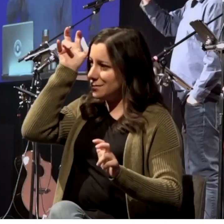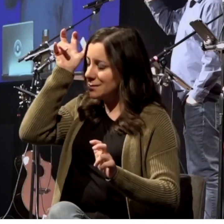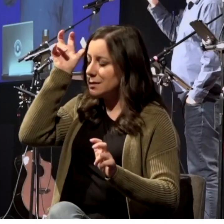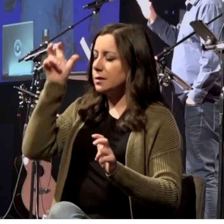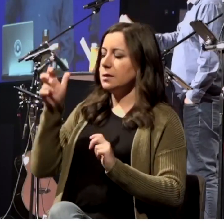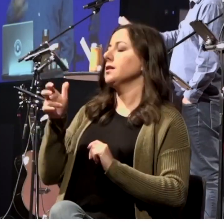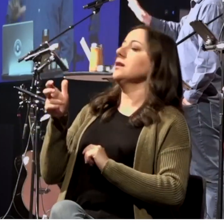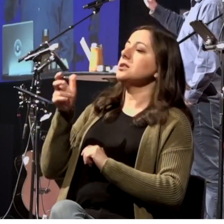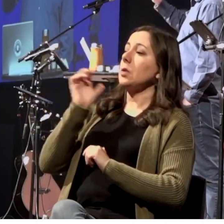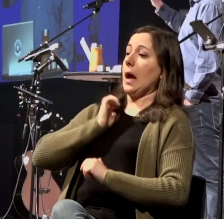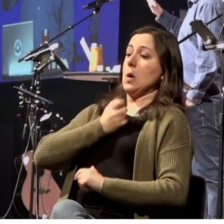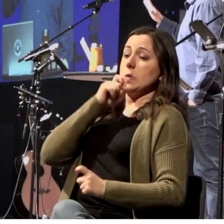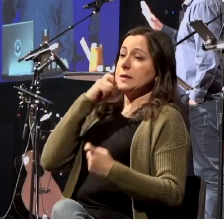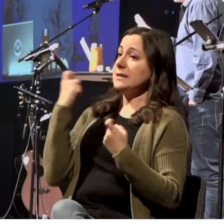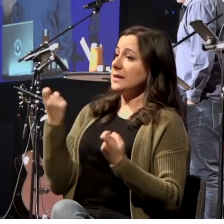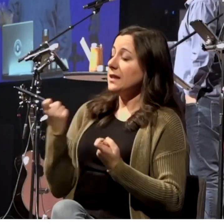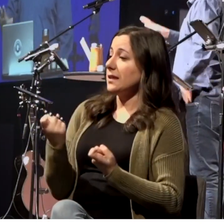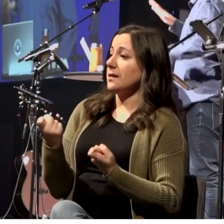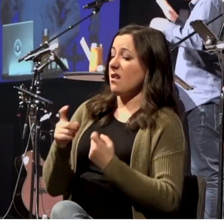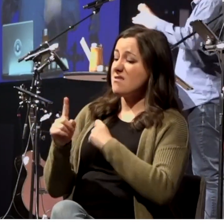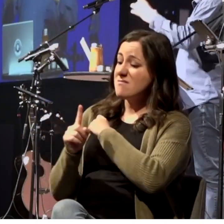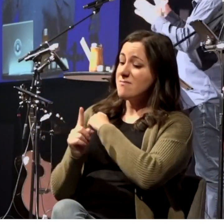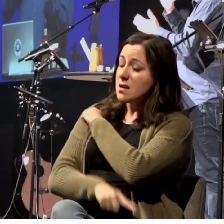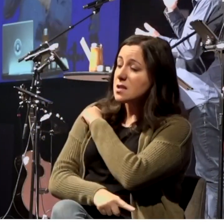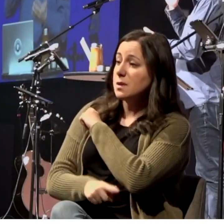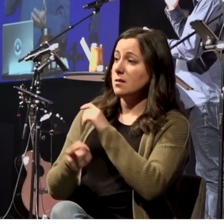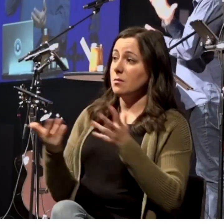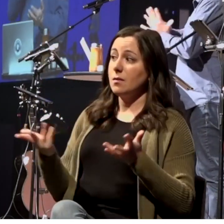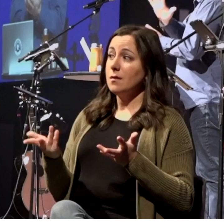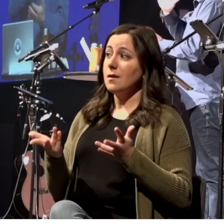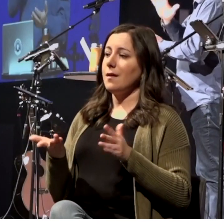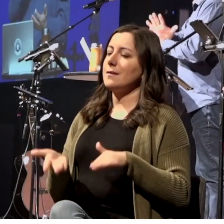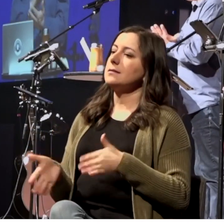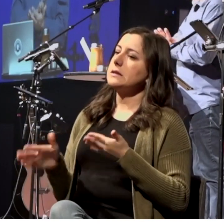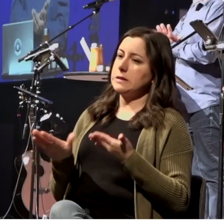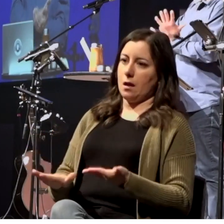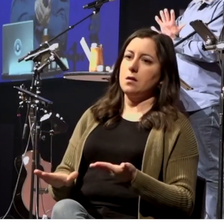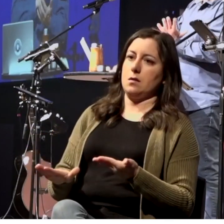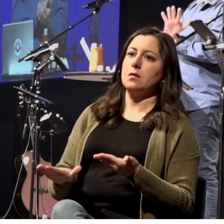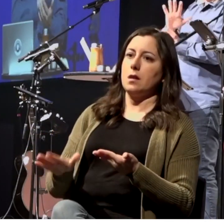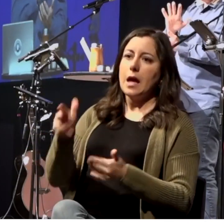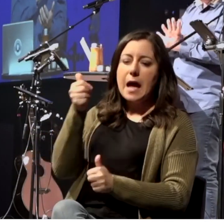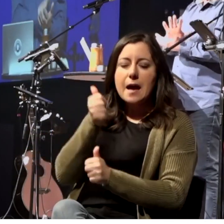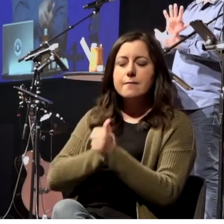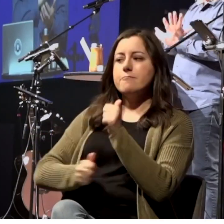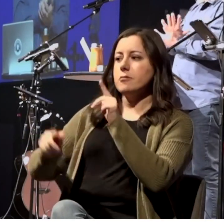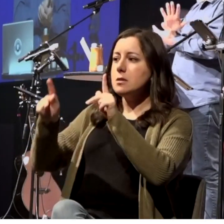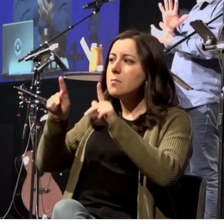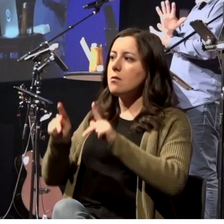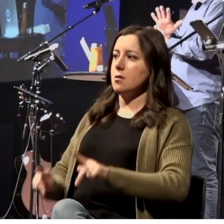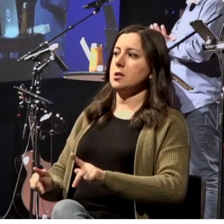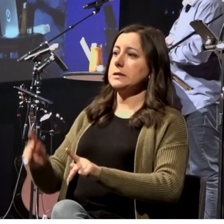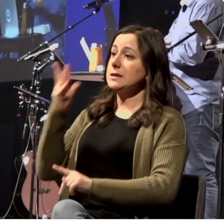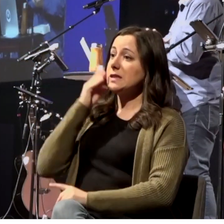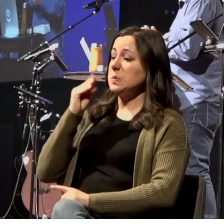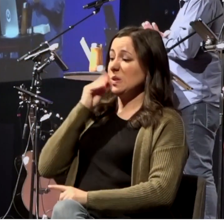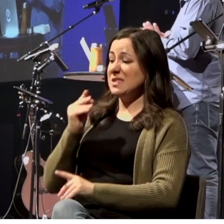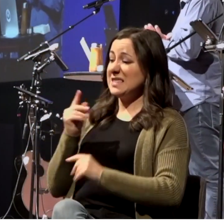of sin is death. Every last human being on the earth is living under a death sentence